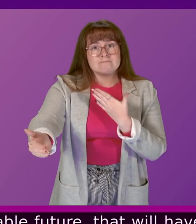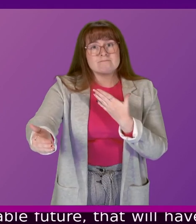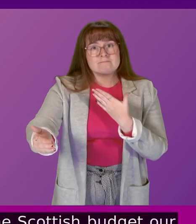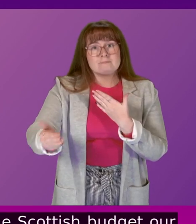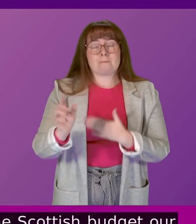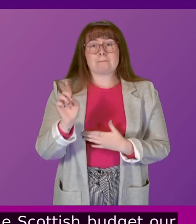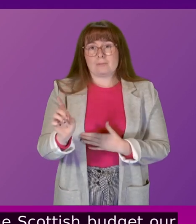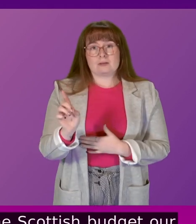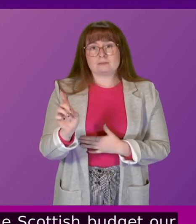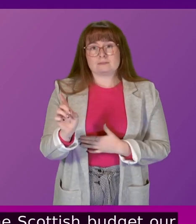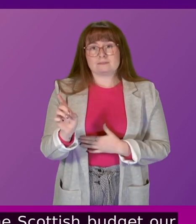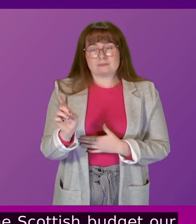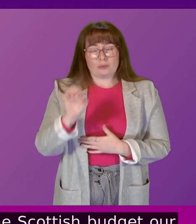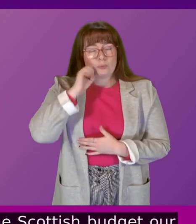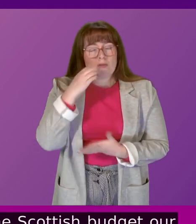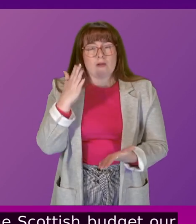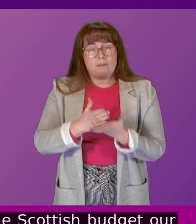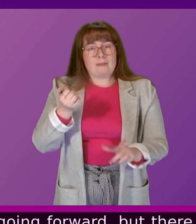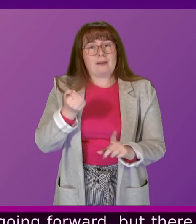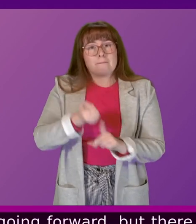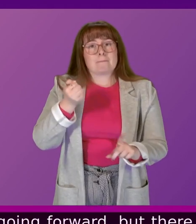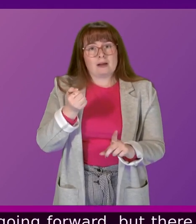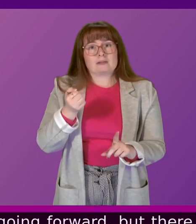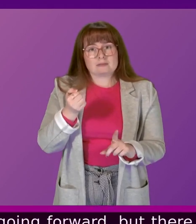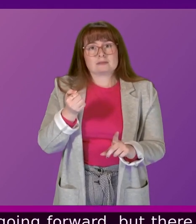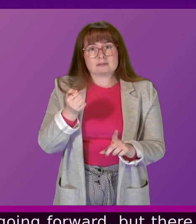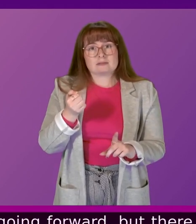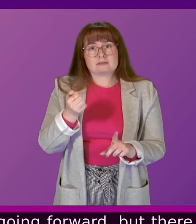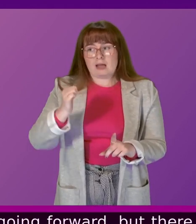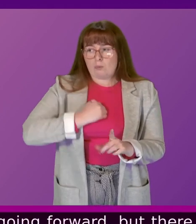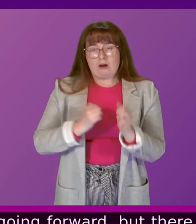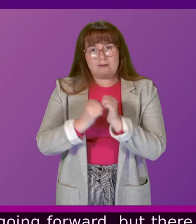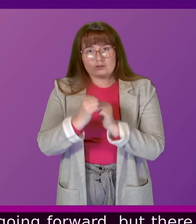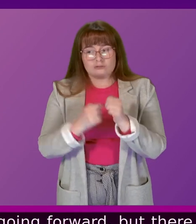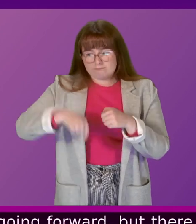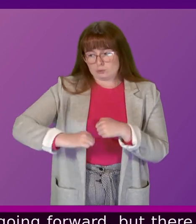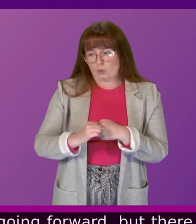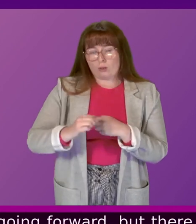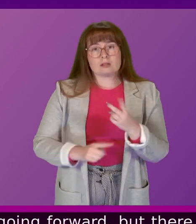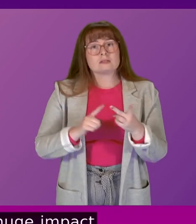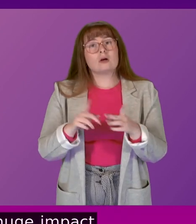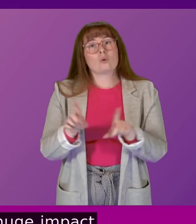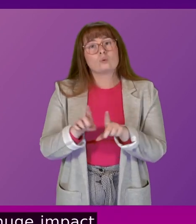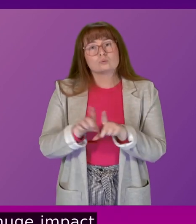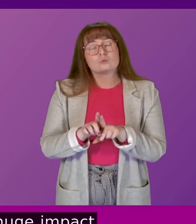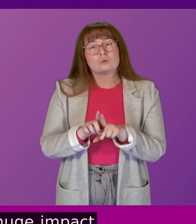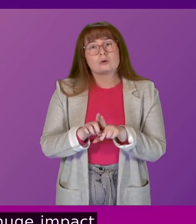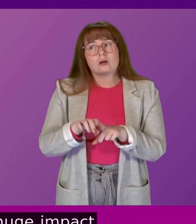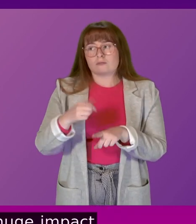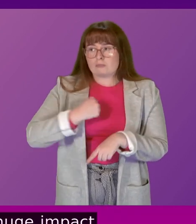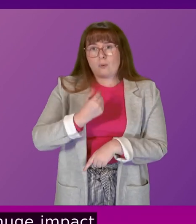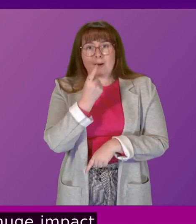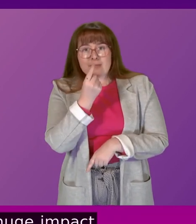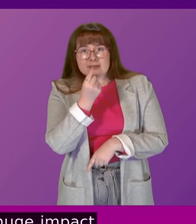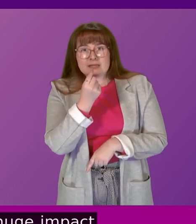But there is no doubt that will have a huge impact on our infrastructure here in Scotland, and in turn, our ability